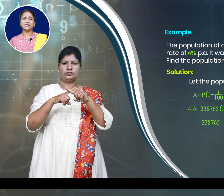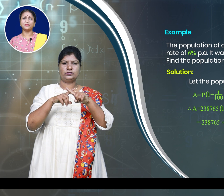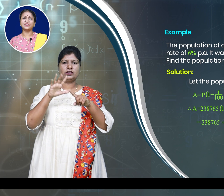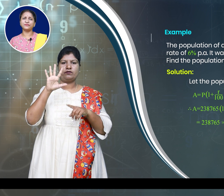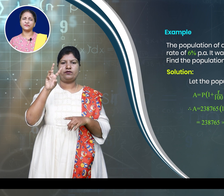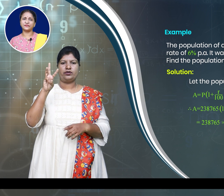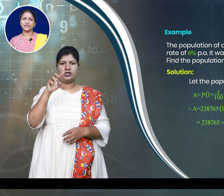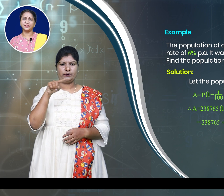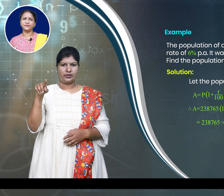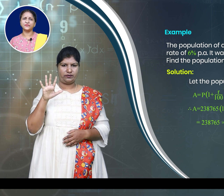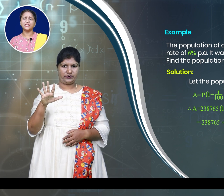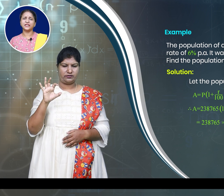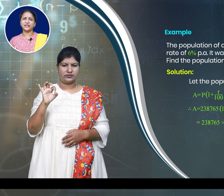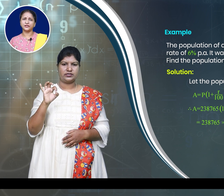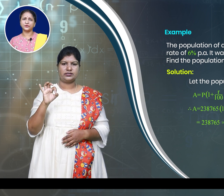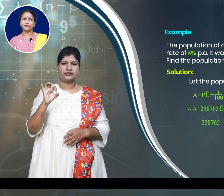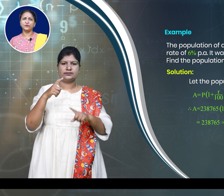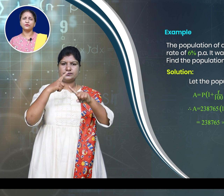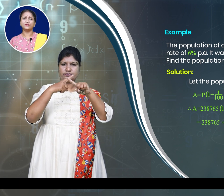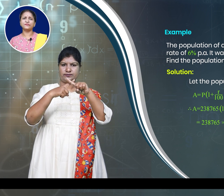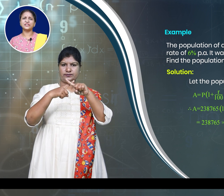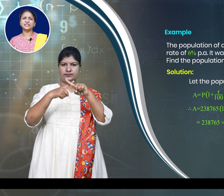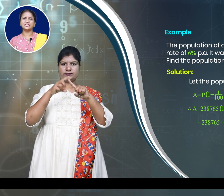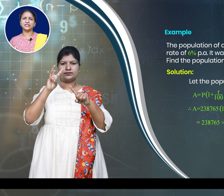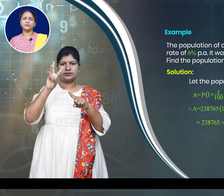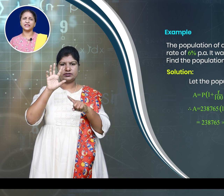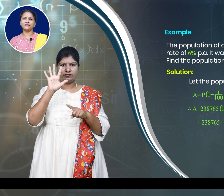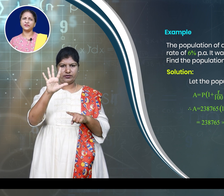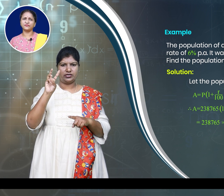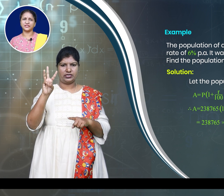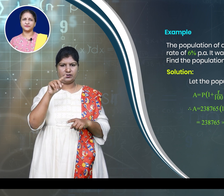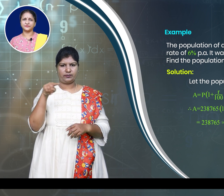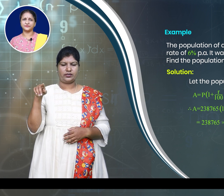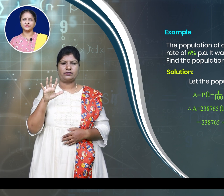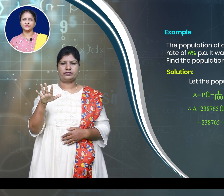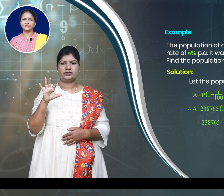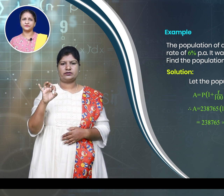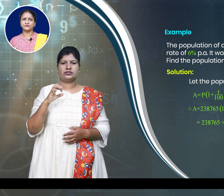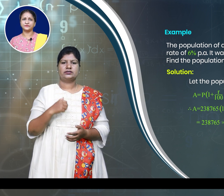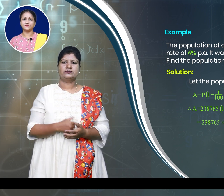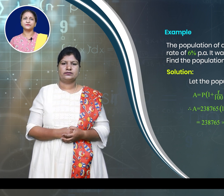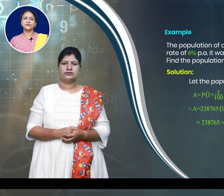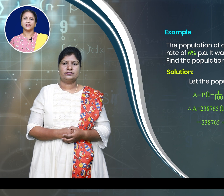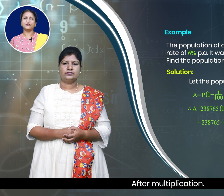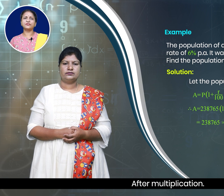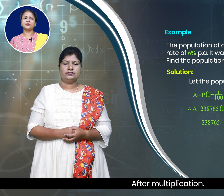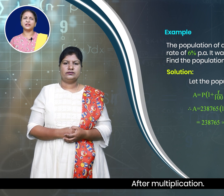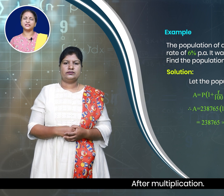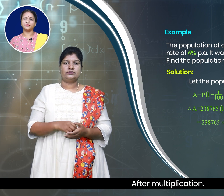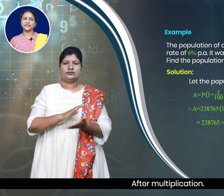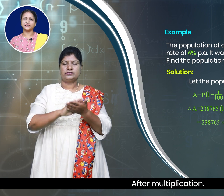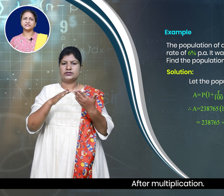by 50 into 53 by 50. After multiplication